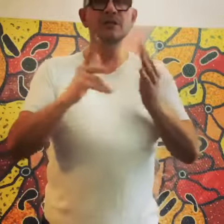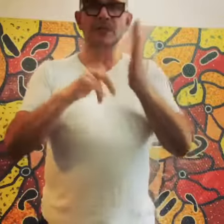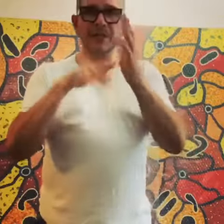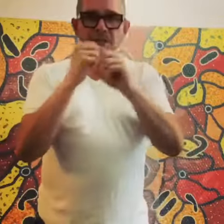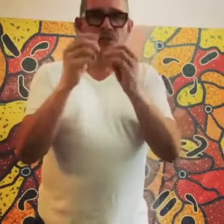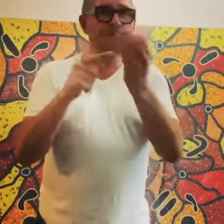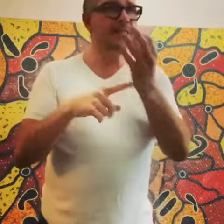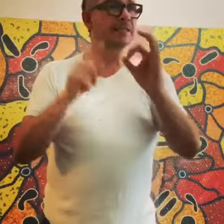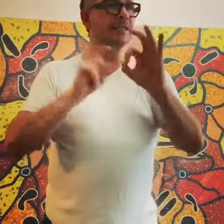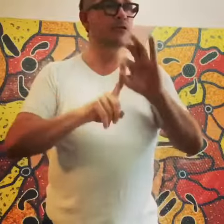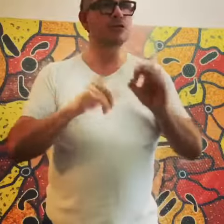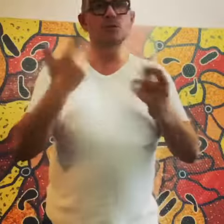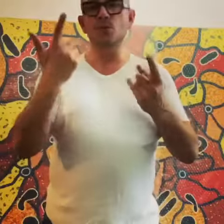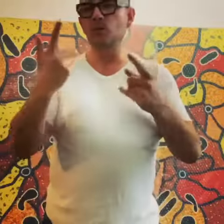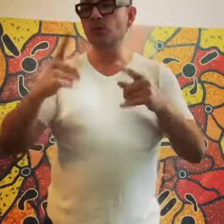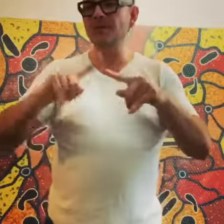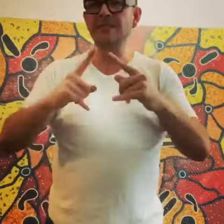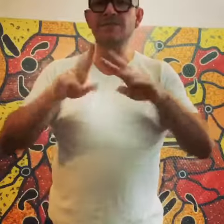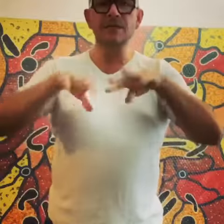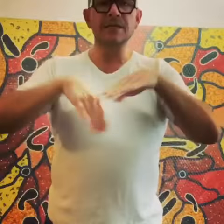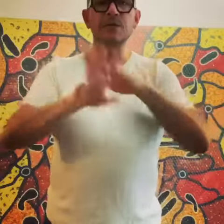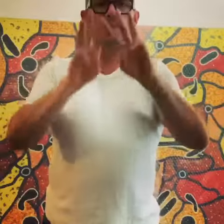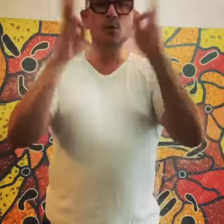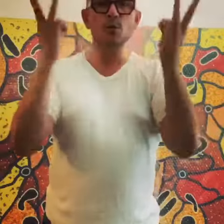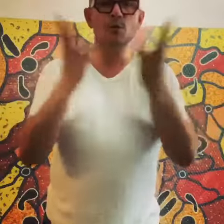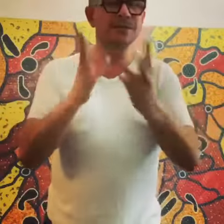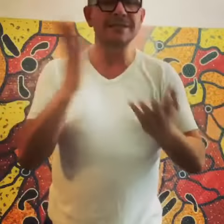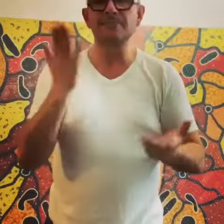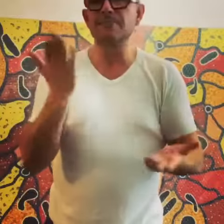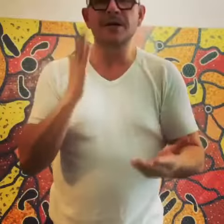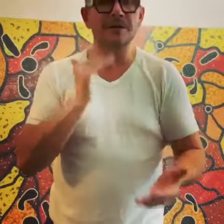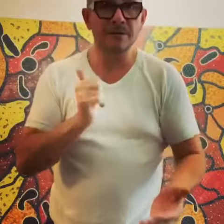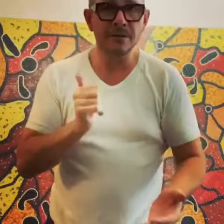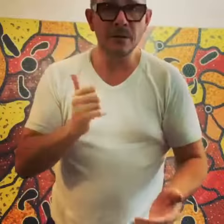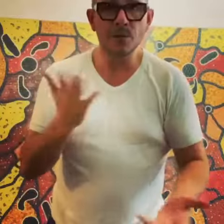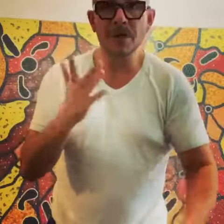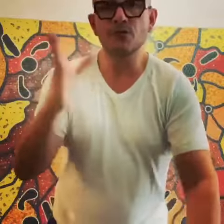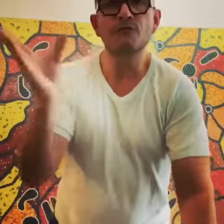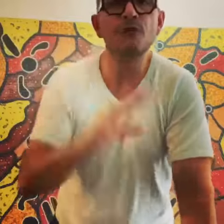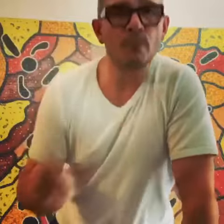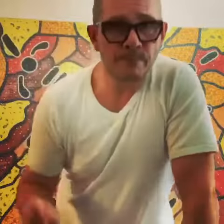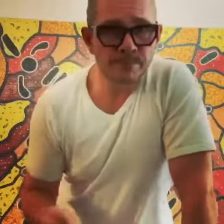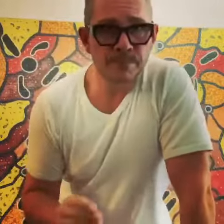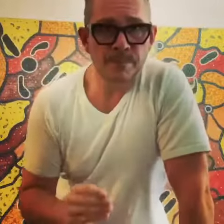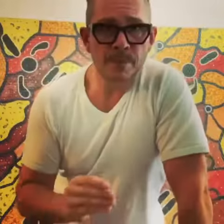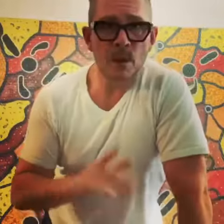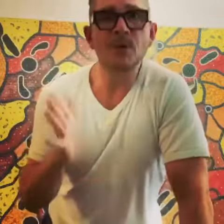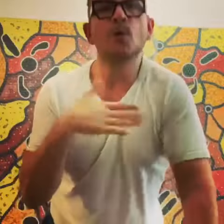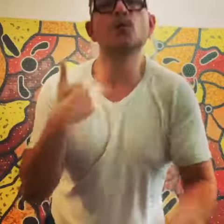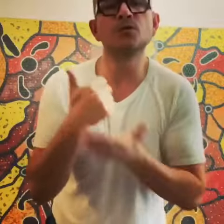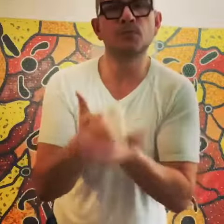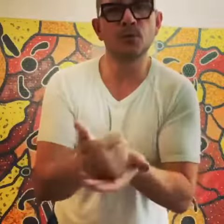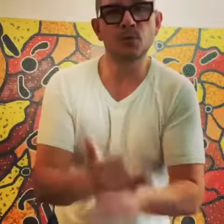that they should be taking all the things in the world. It's about people where they come from.